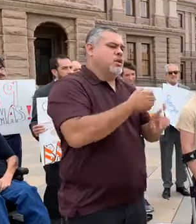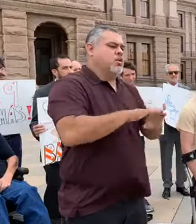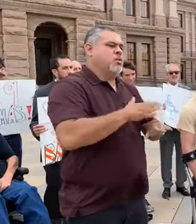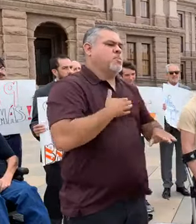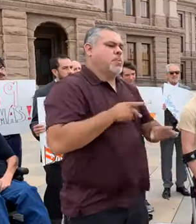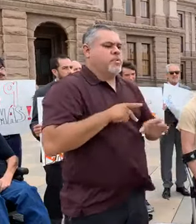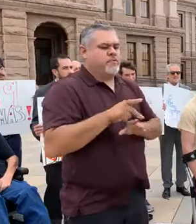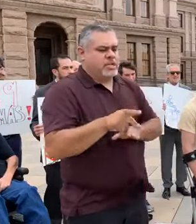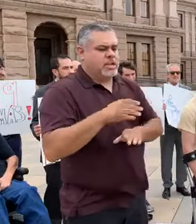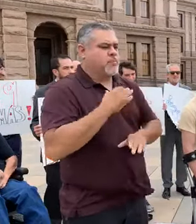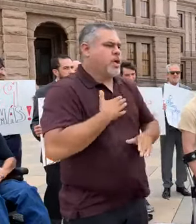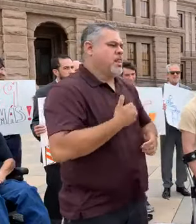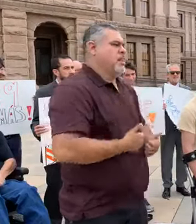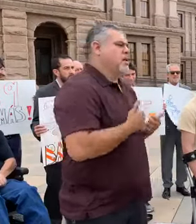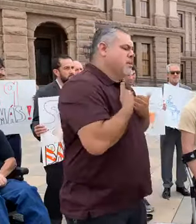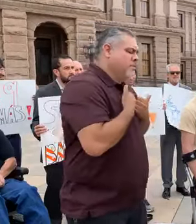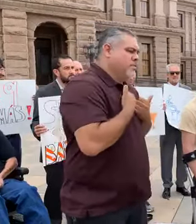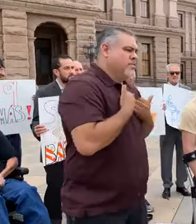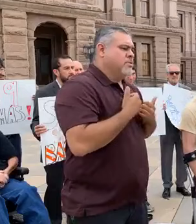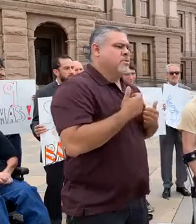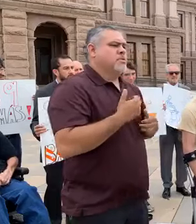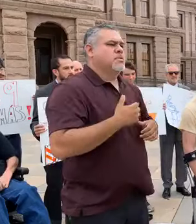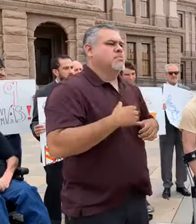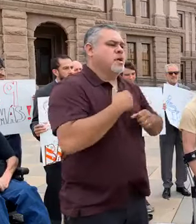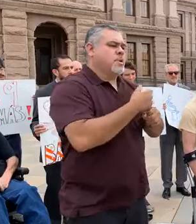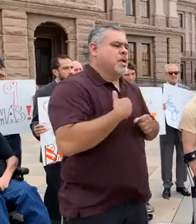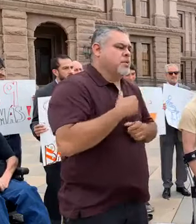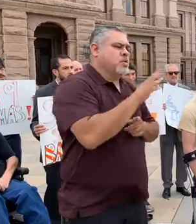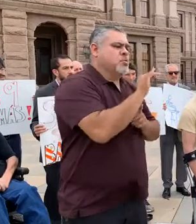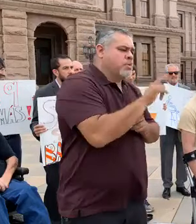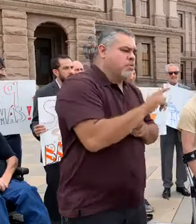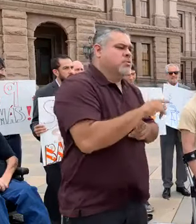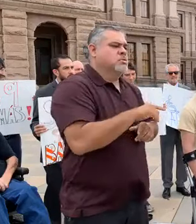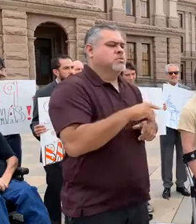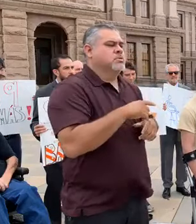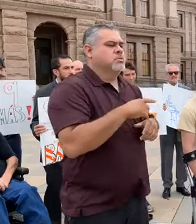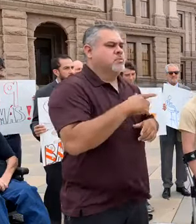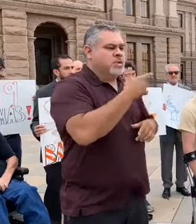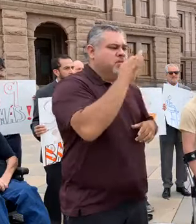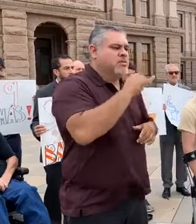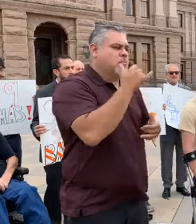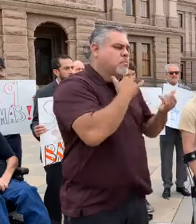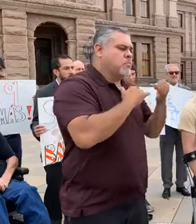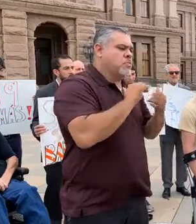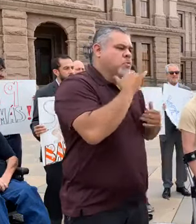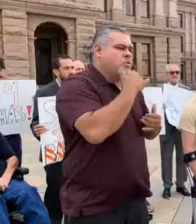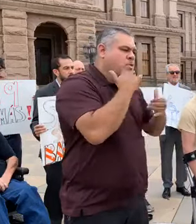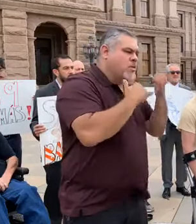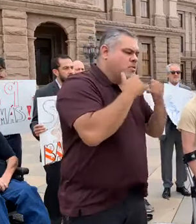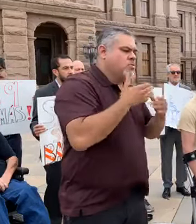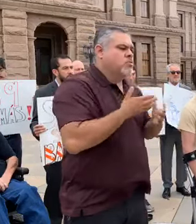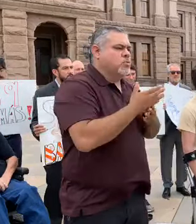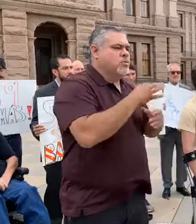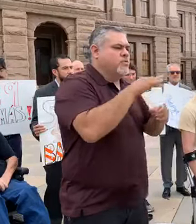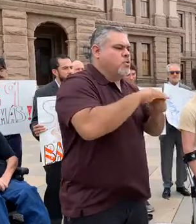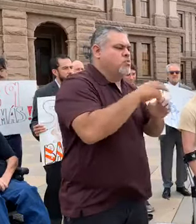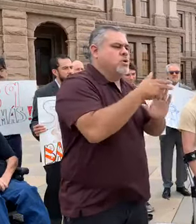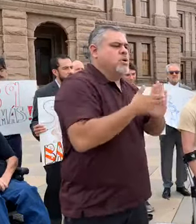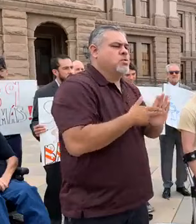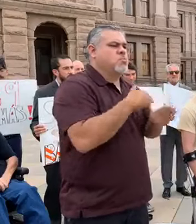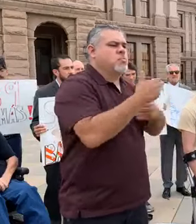and my life. By criminalizing minor errors made during the voter registration process, SB 9 will cheer